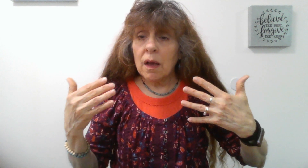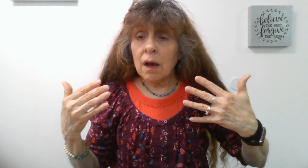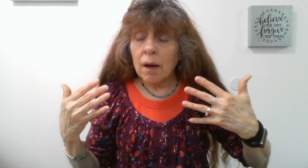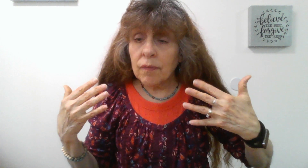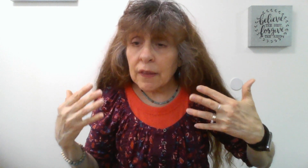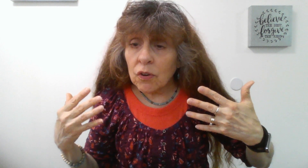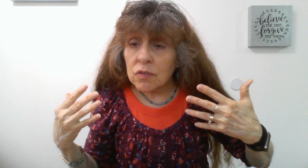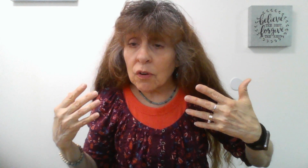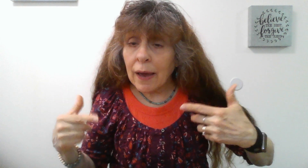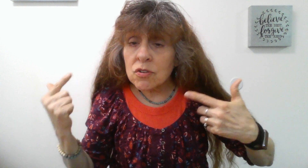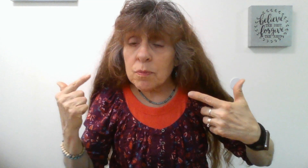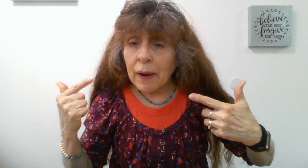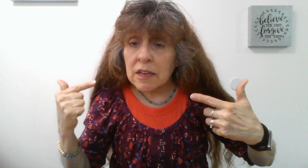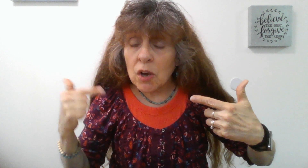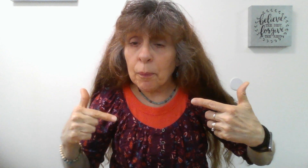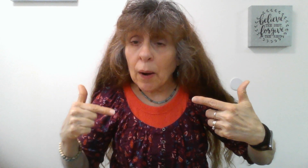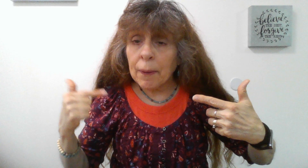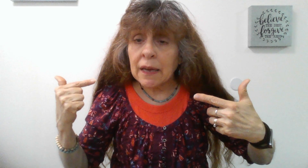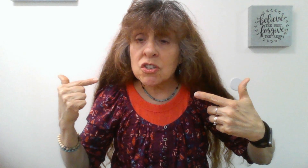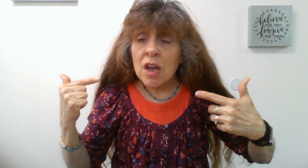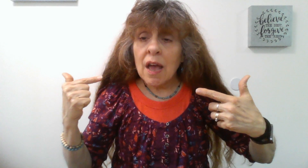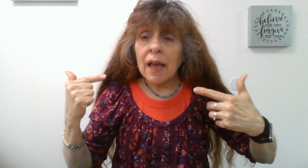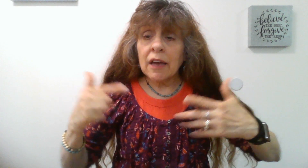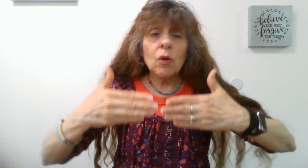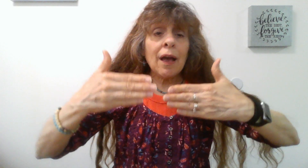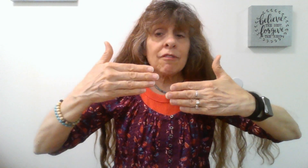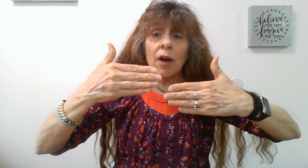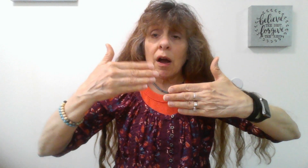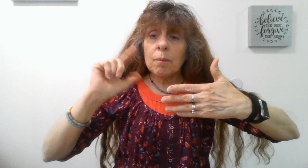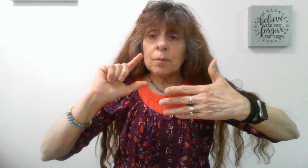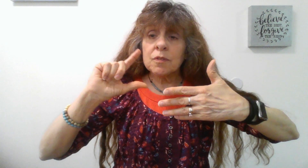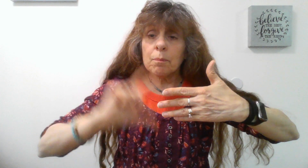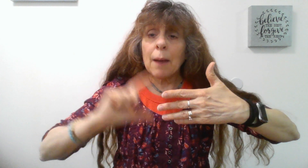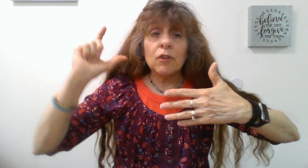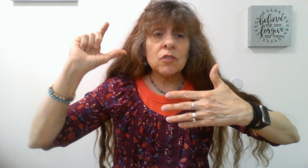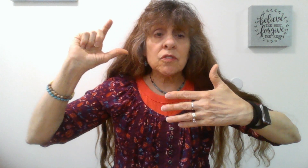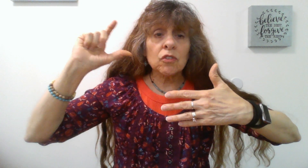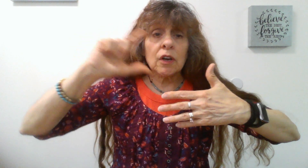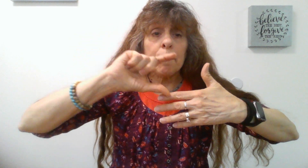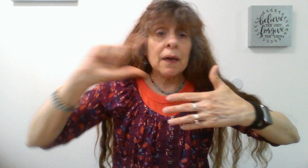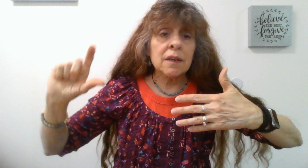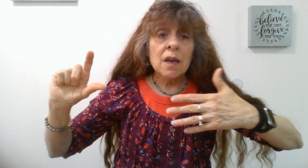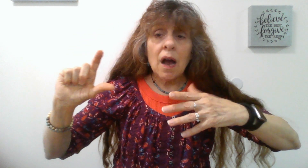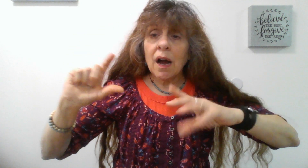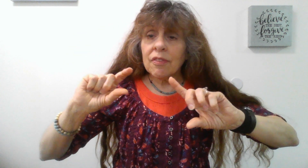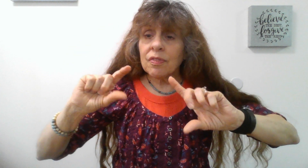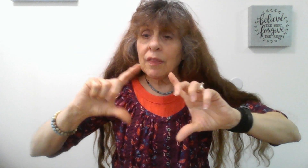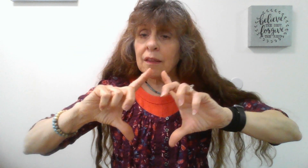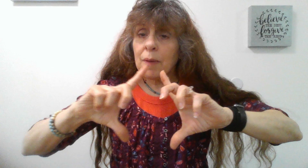I think there's a gratitude page, a prayer page, and you'll have some Bible verses to look up. And a lot of them